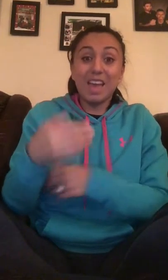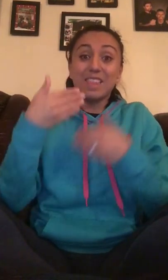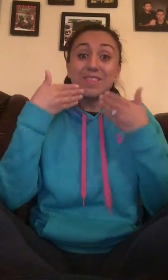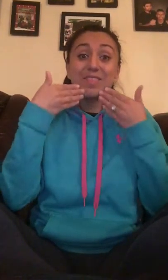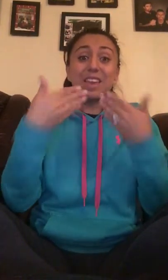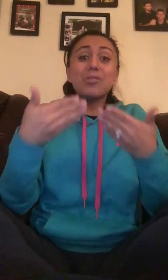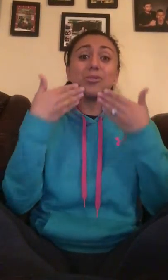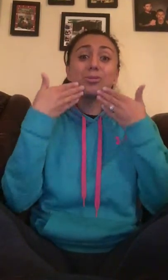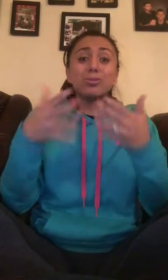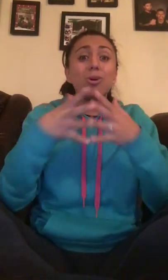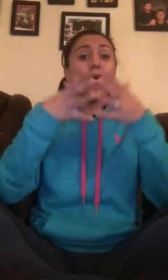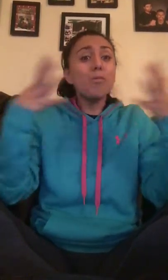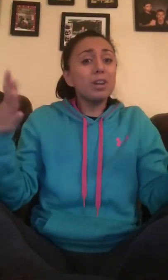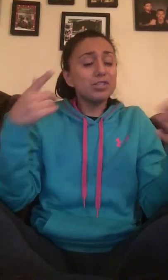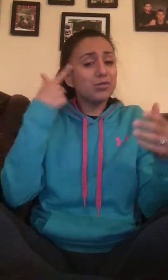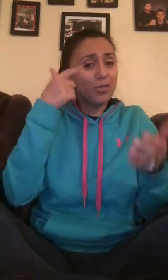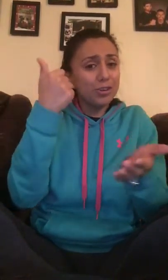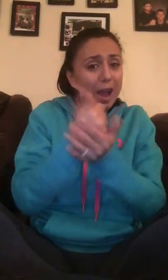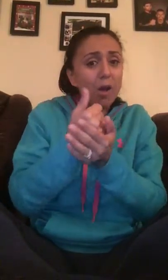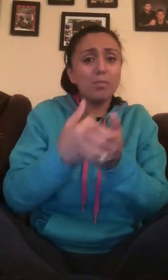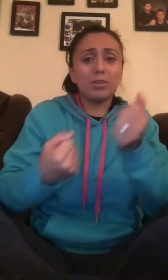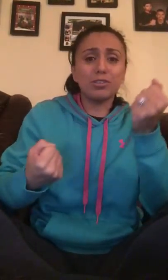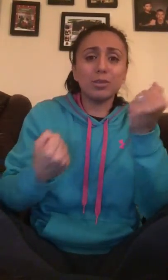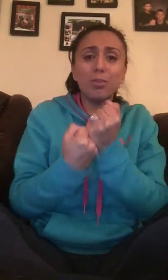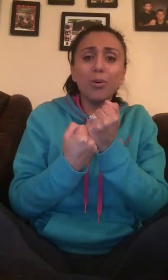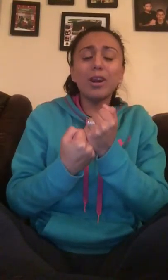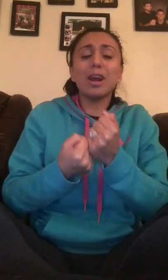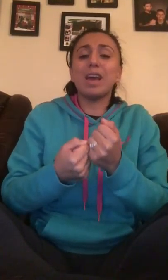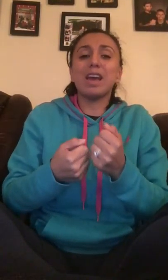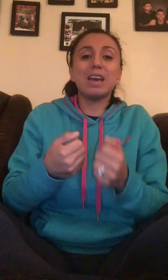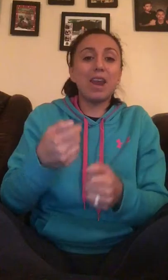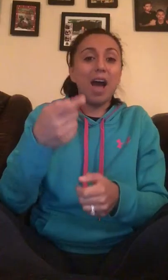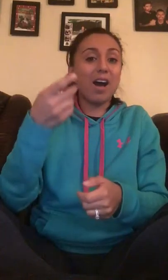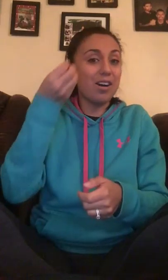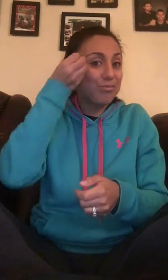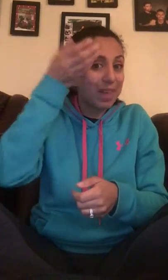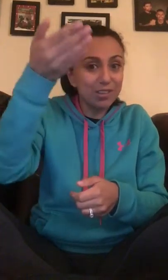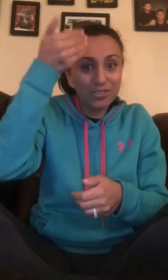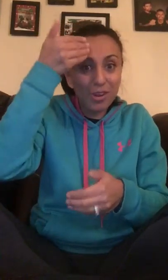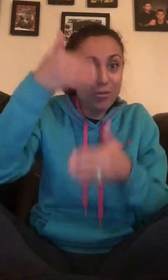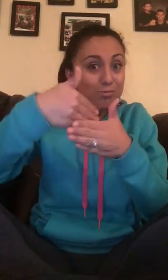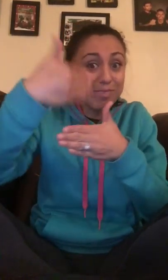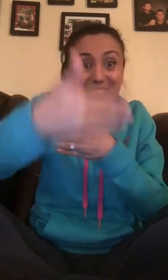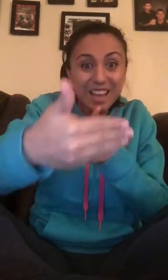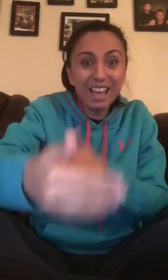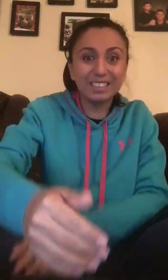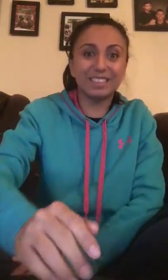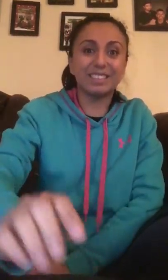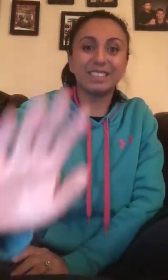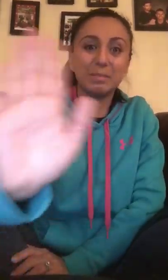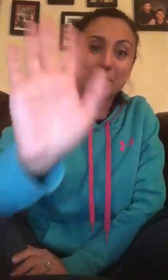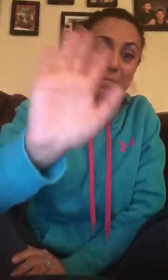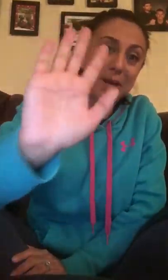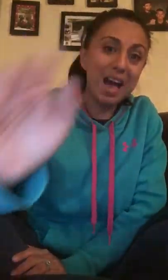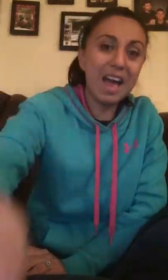Thank you so much for your help and your support, and I'll let you know what's next. Bye!